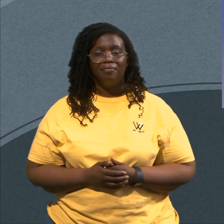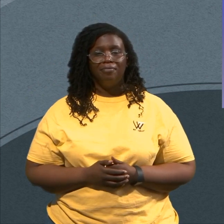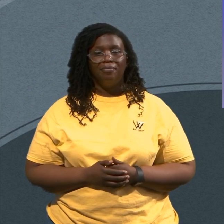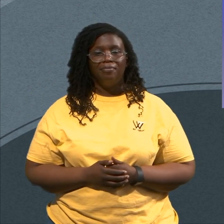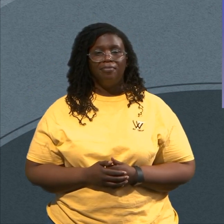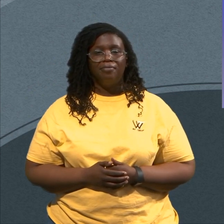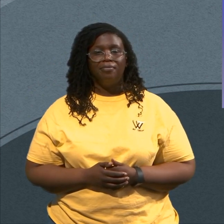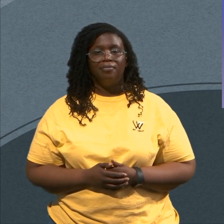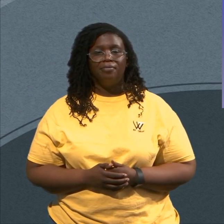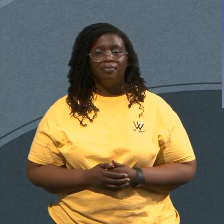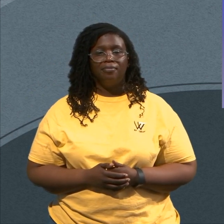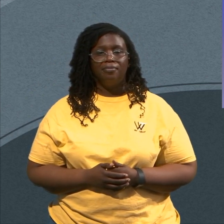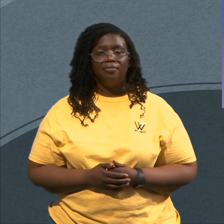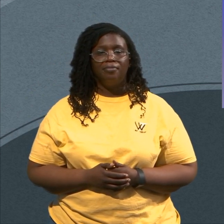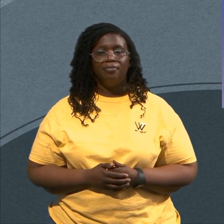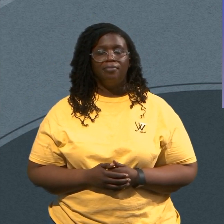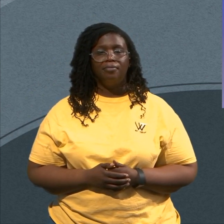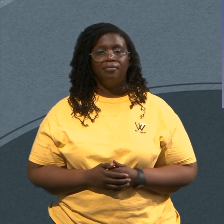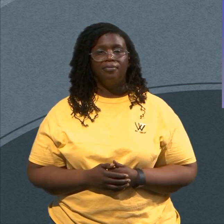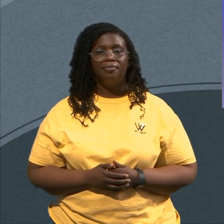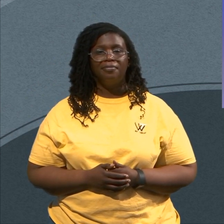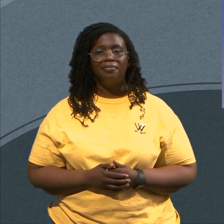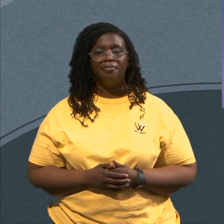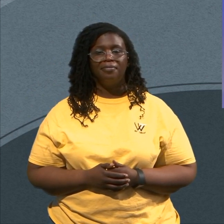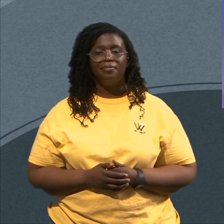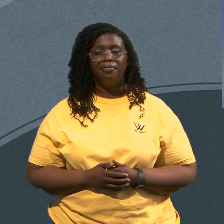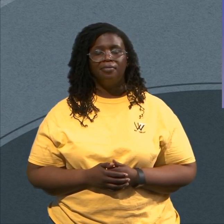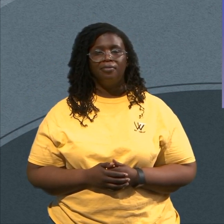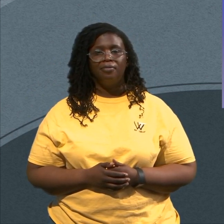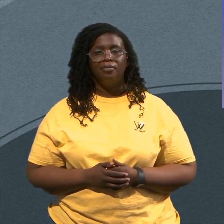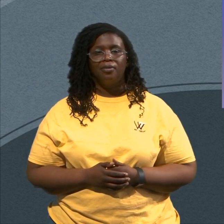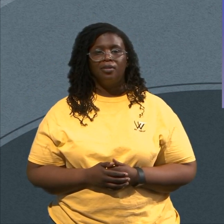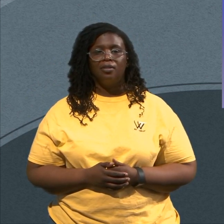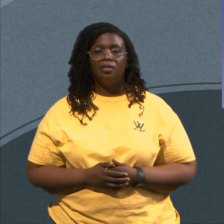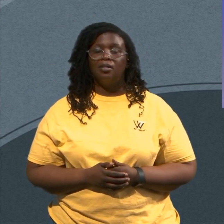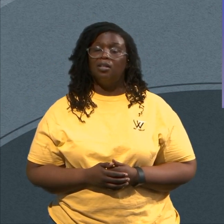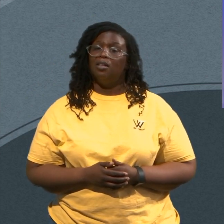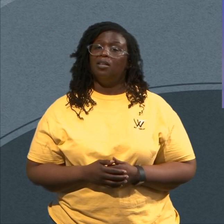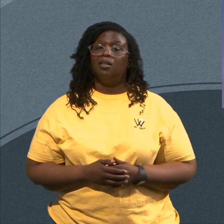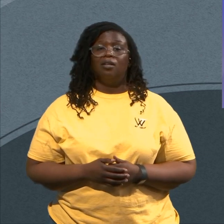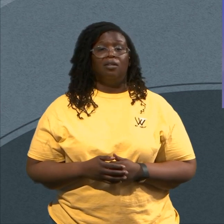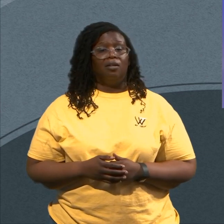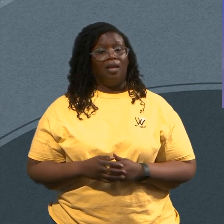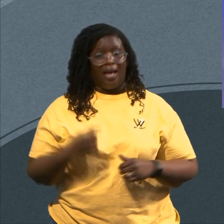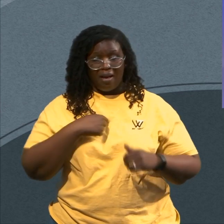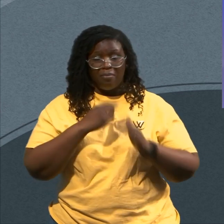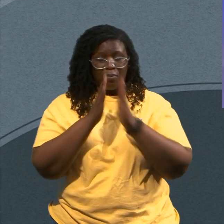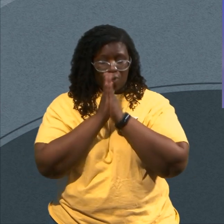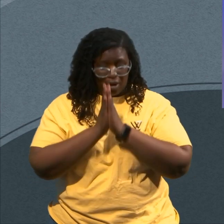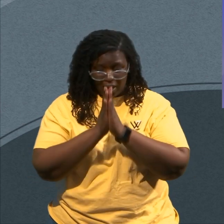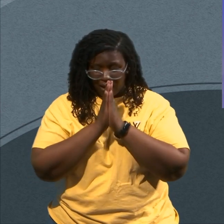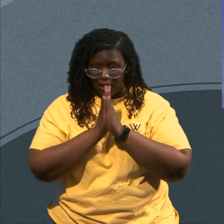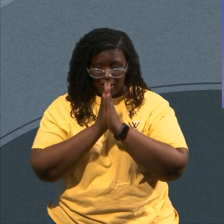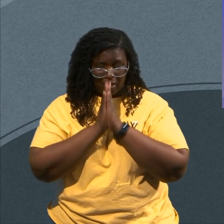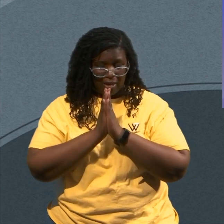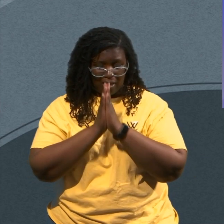I I've Been Praying Hard Lately Right And I was Like God I Don't Know What To Do I